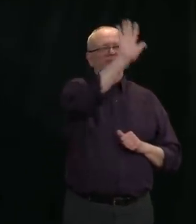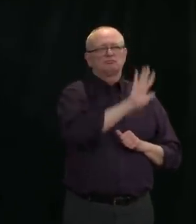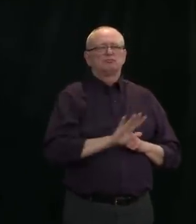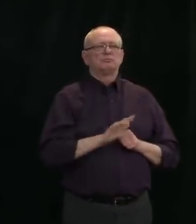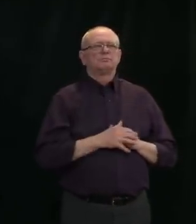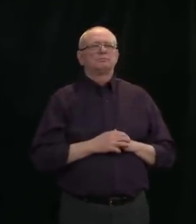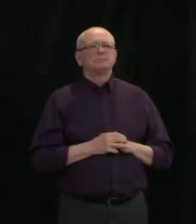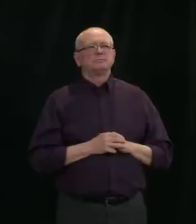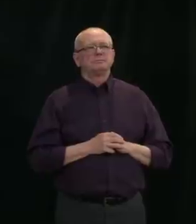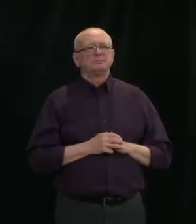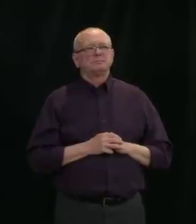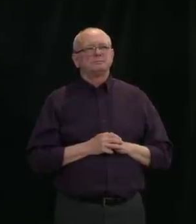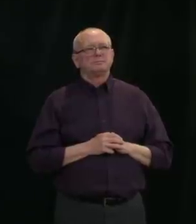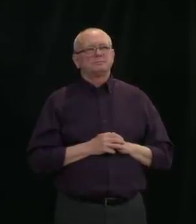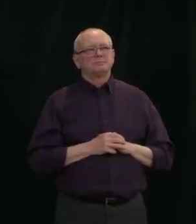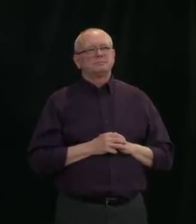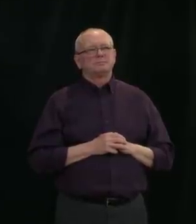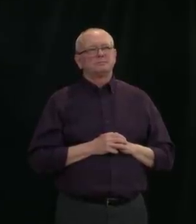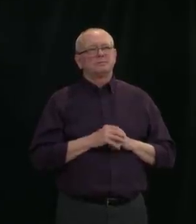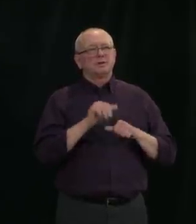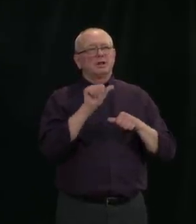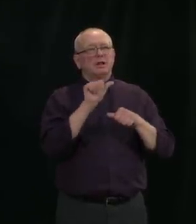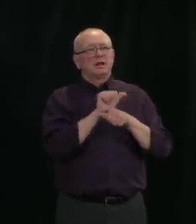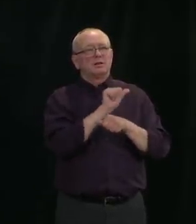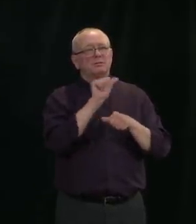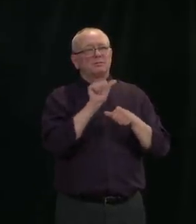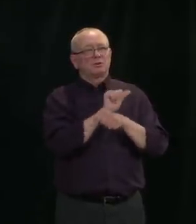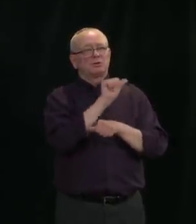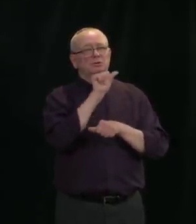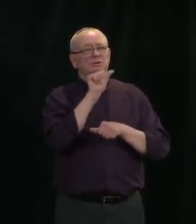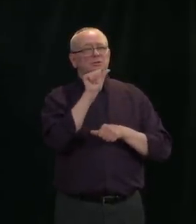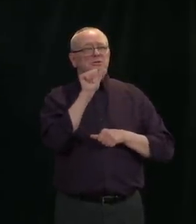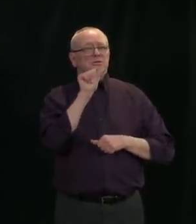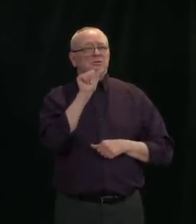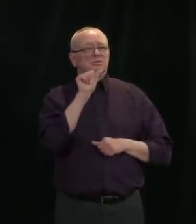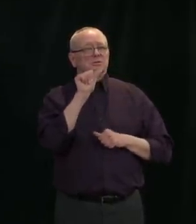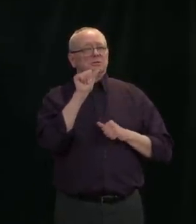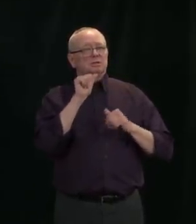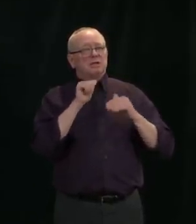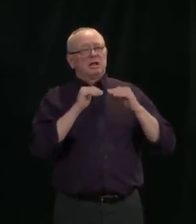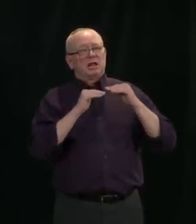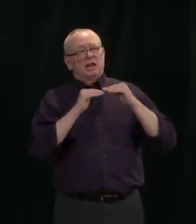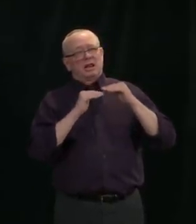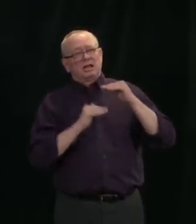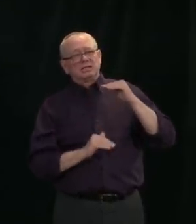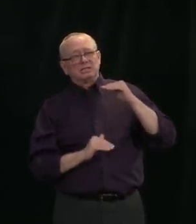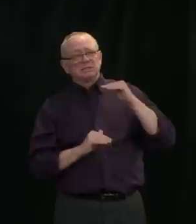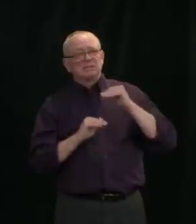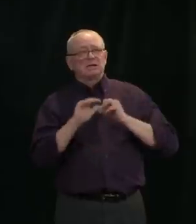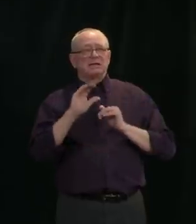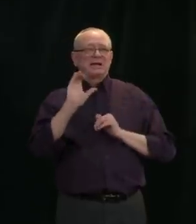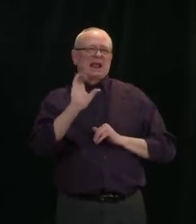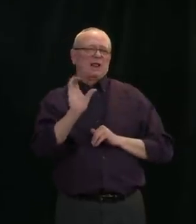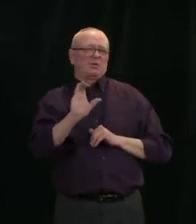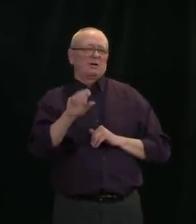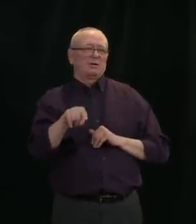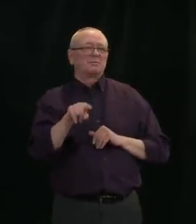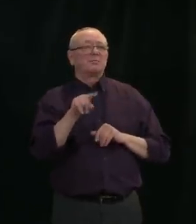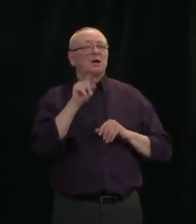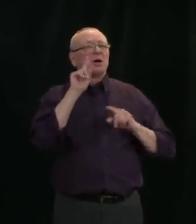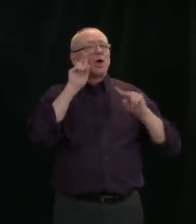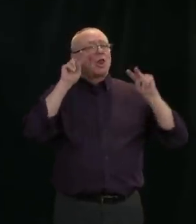And the rest of the province is under that Calgary percentage. But overall, it's still about 2%.